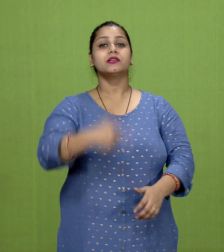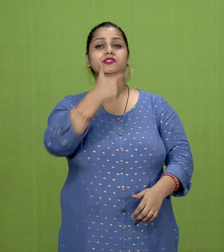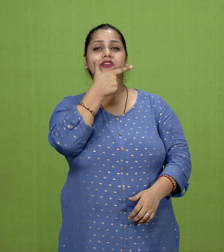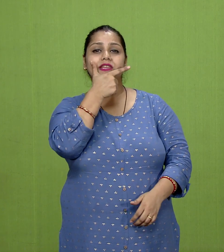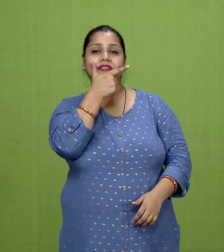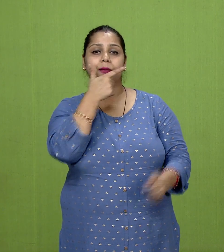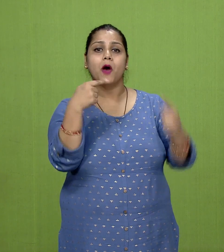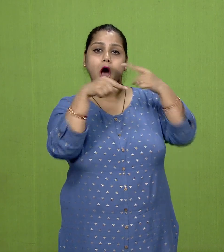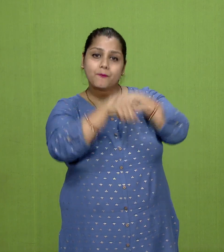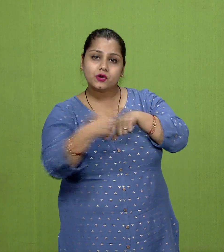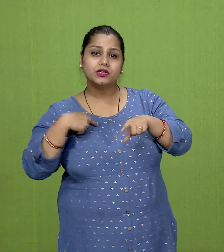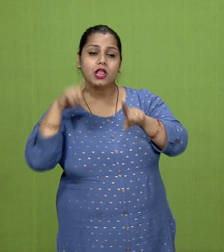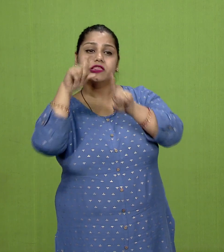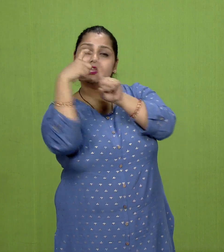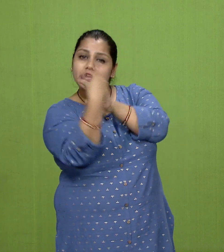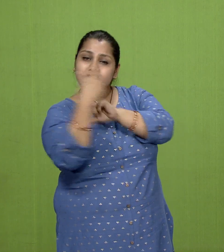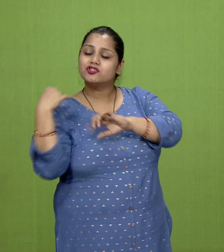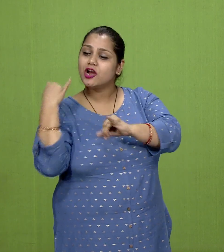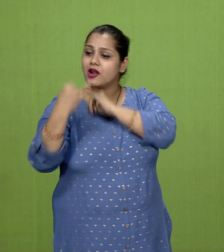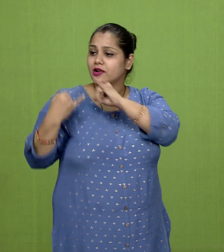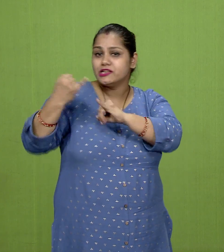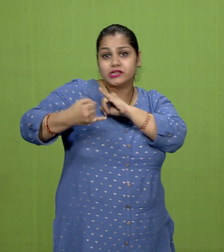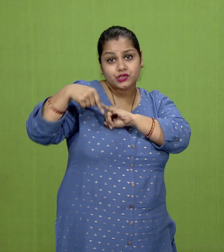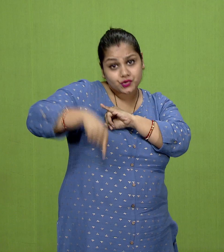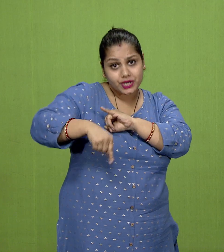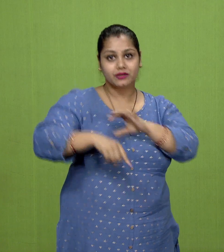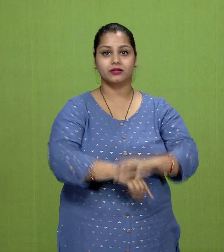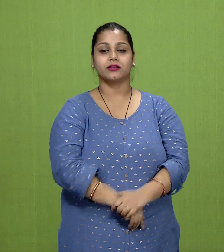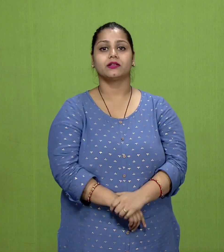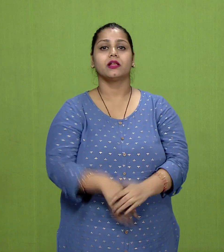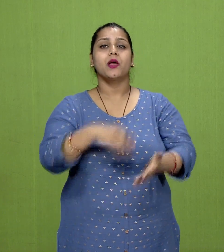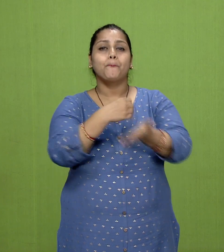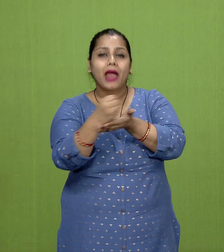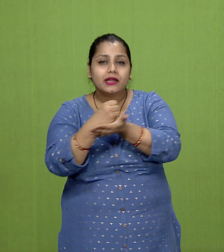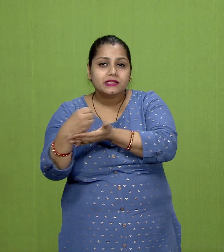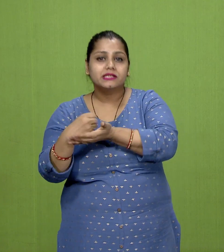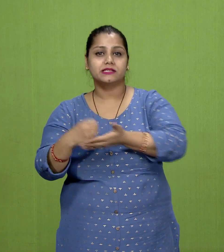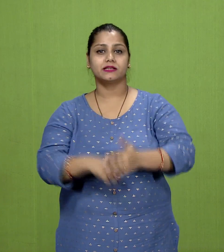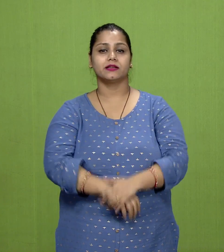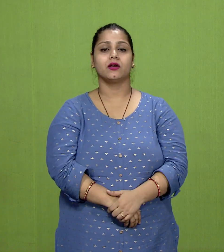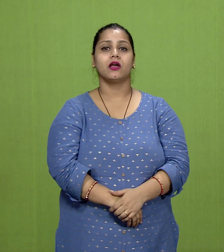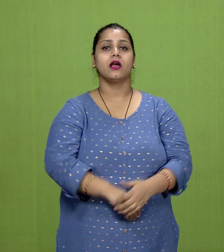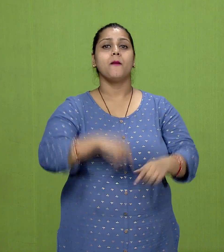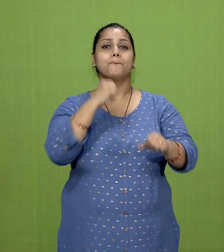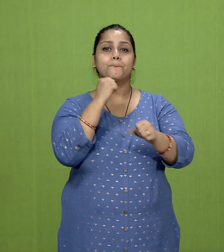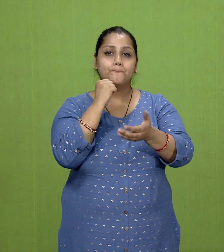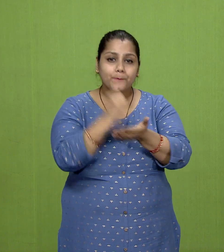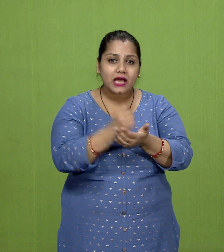Jainism opposed the ritualistic practices and evils